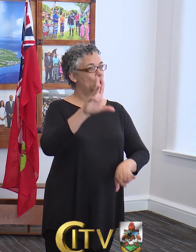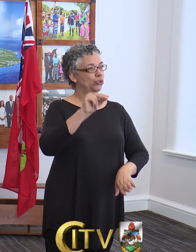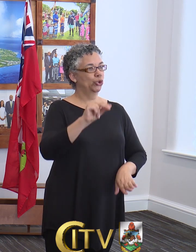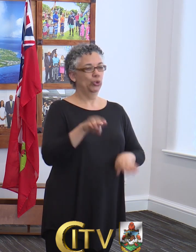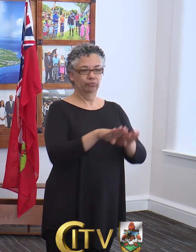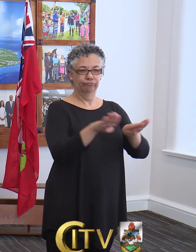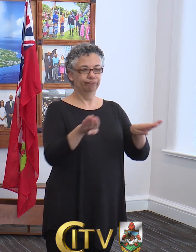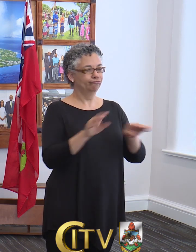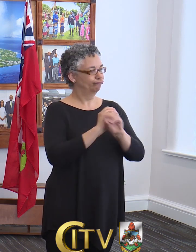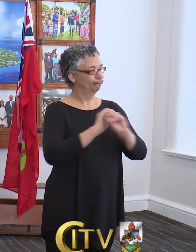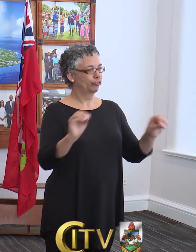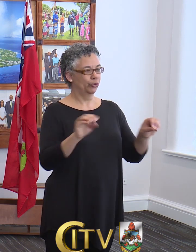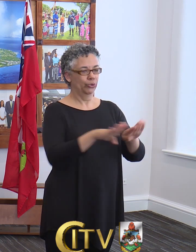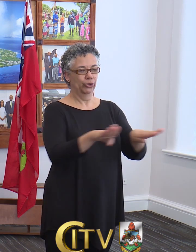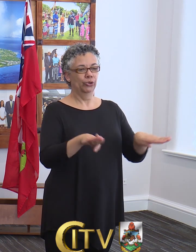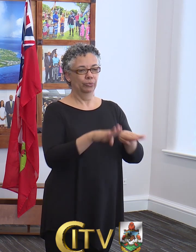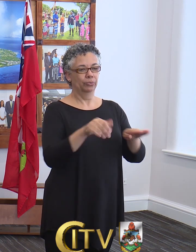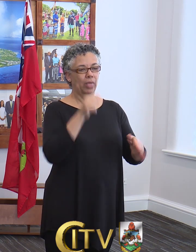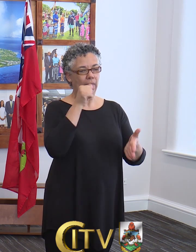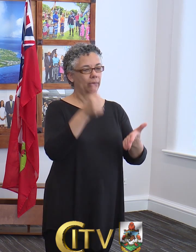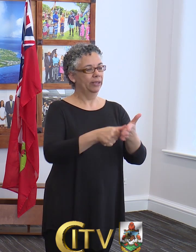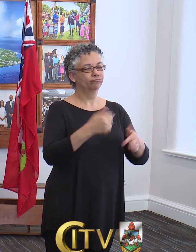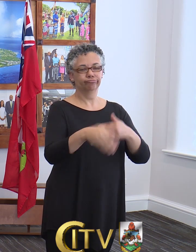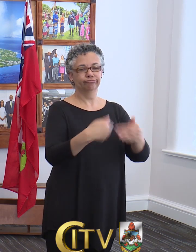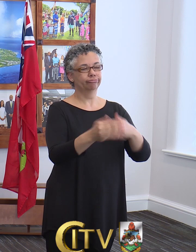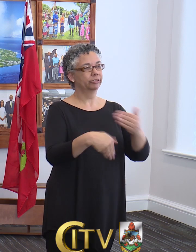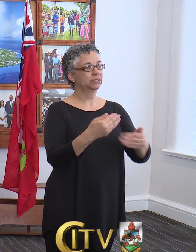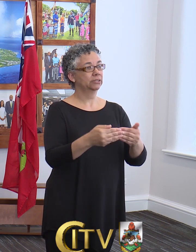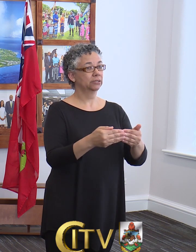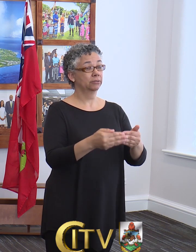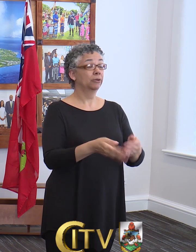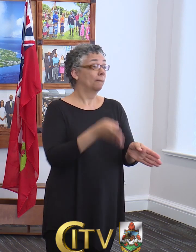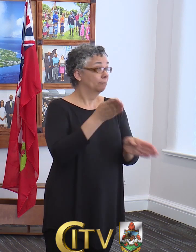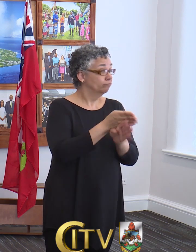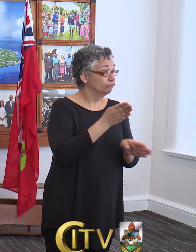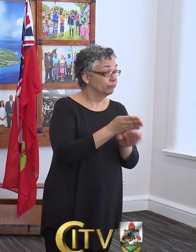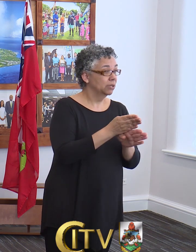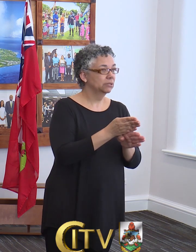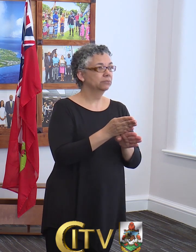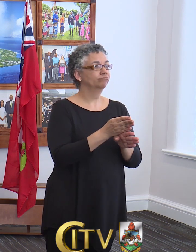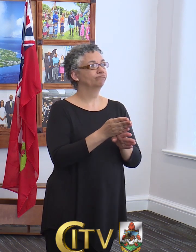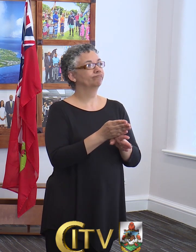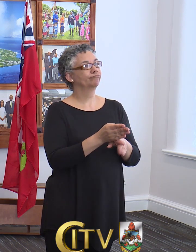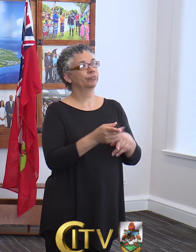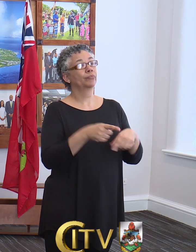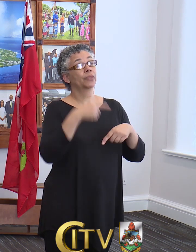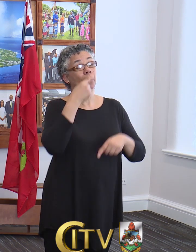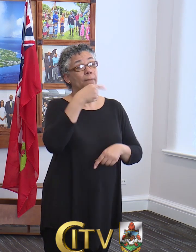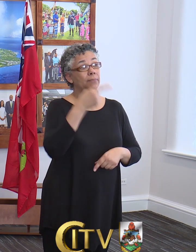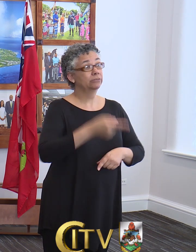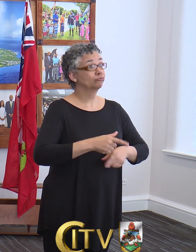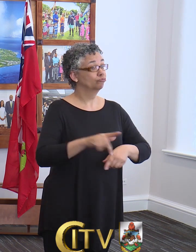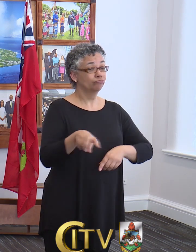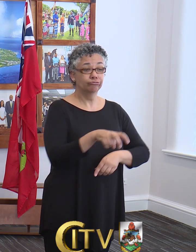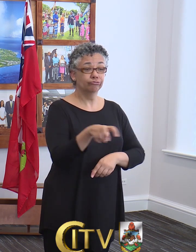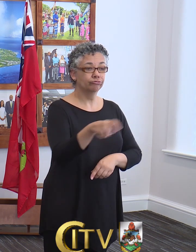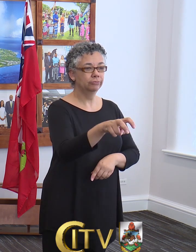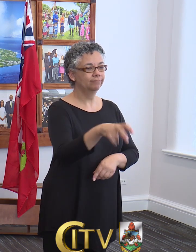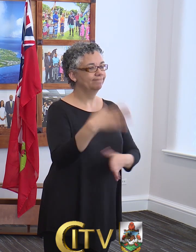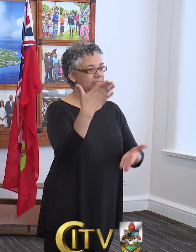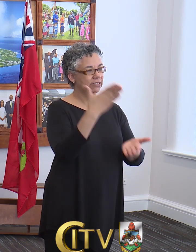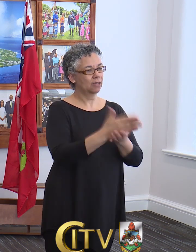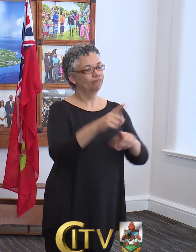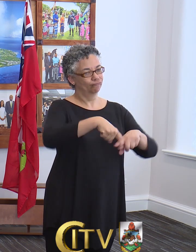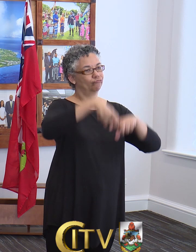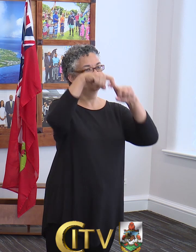mail is currently being processed. Regarding public transportation, recognizing that public transportation has been suspended